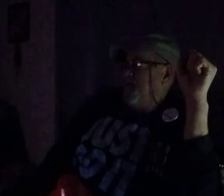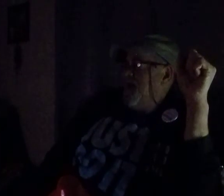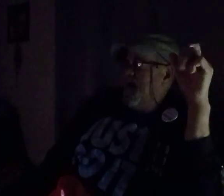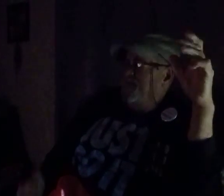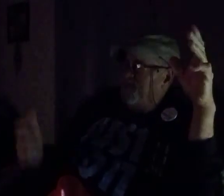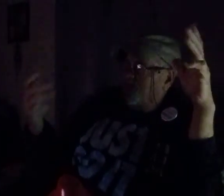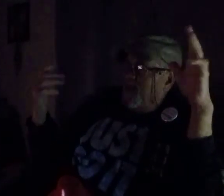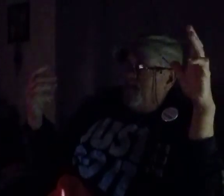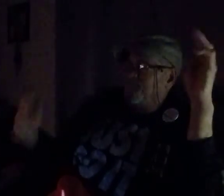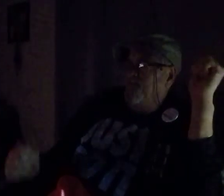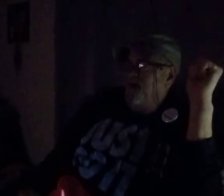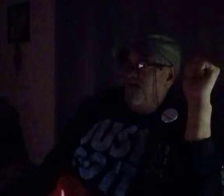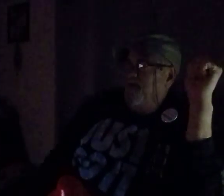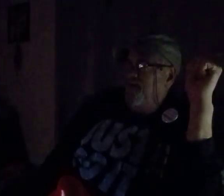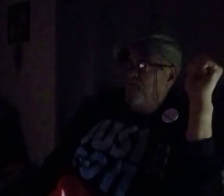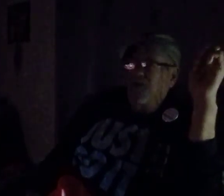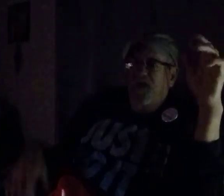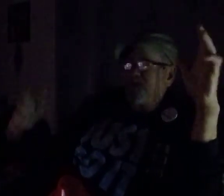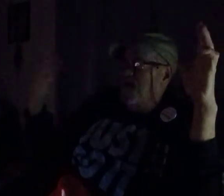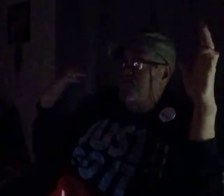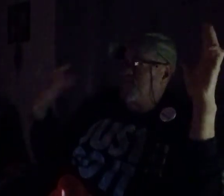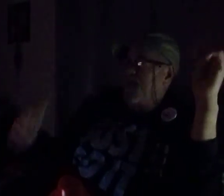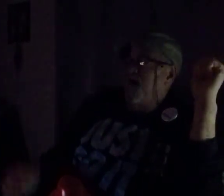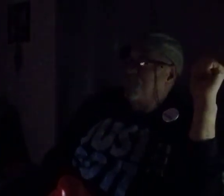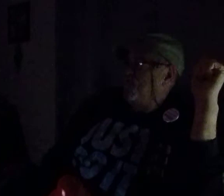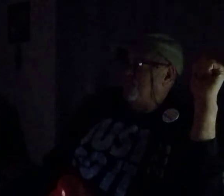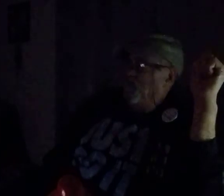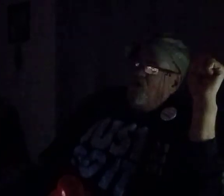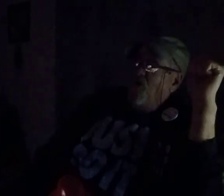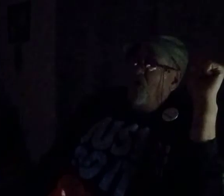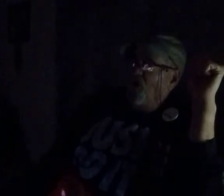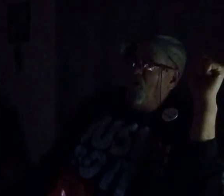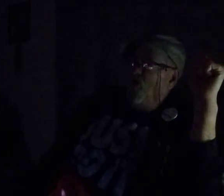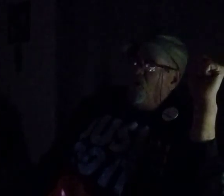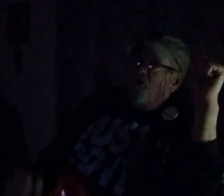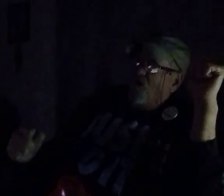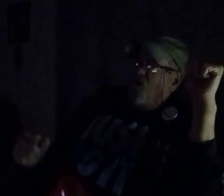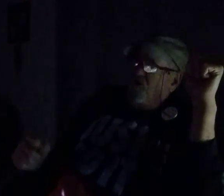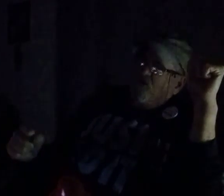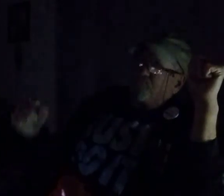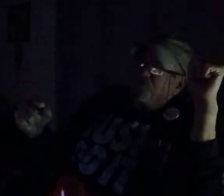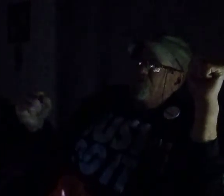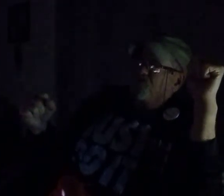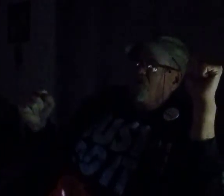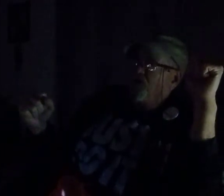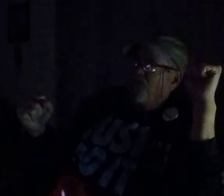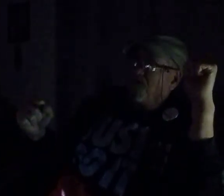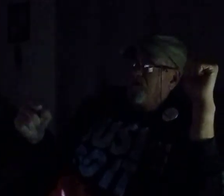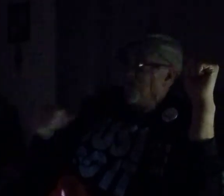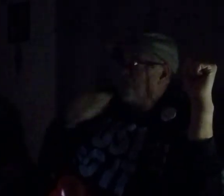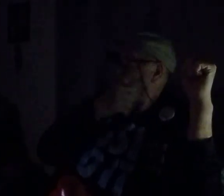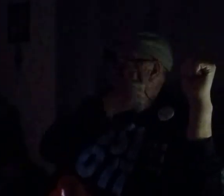And, these kids, when the kids come to me after, and said, hey, you, uh, put this on, on YouTube?